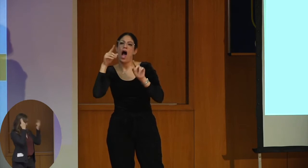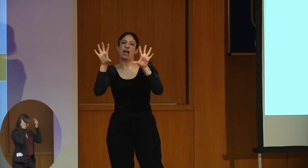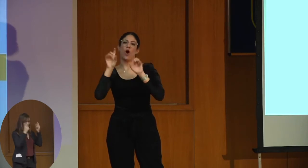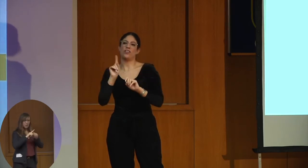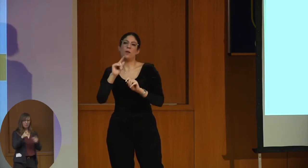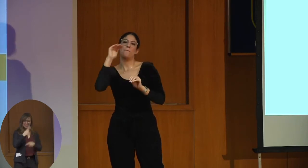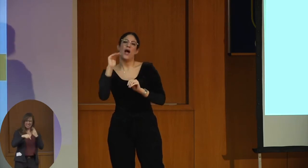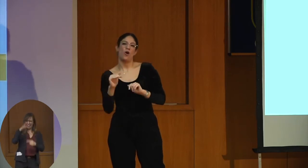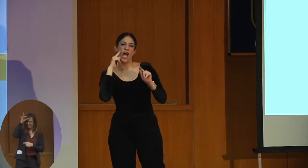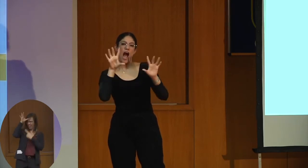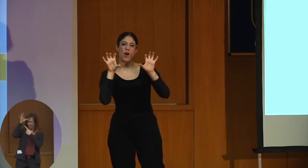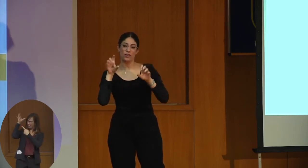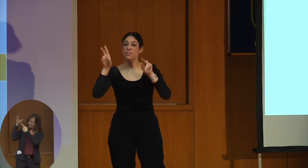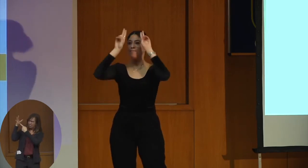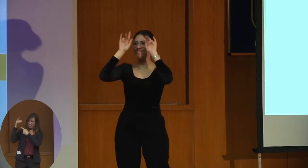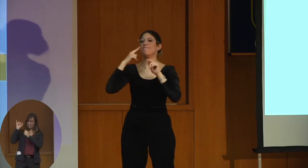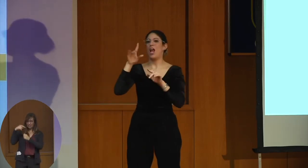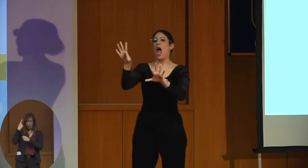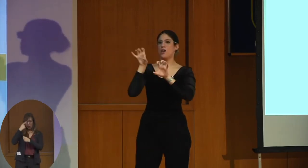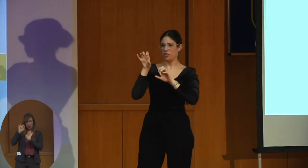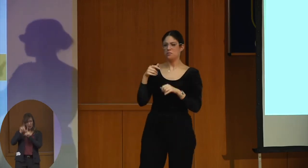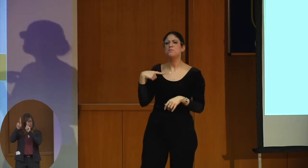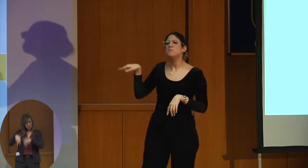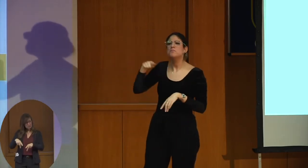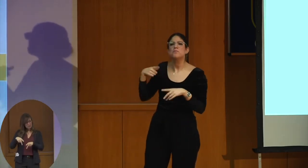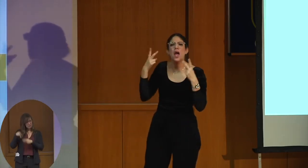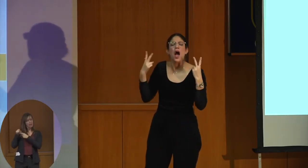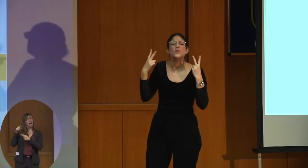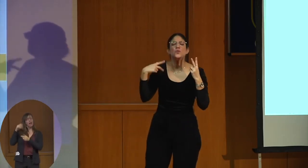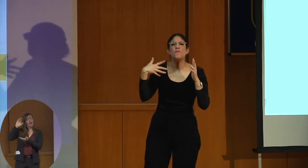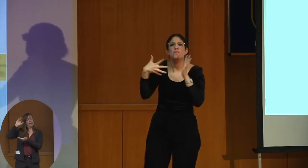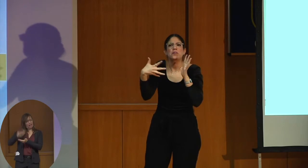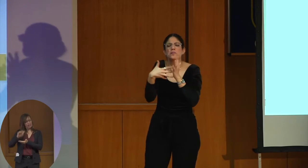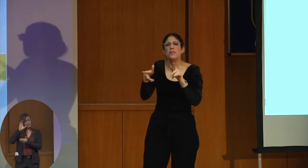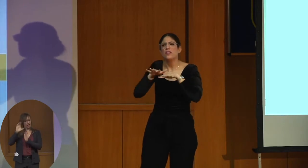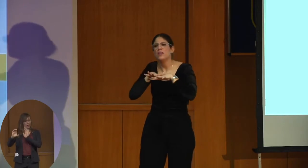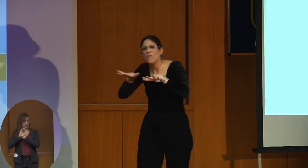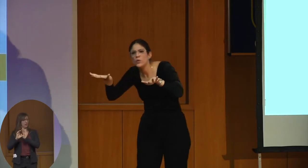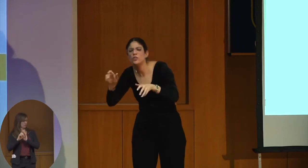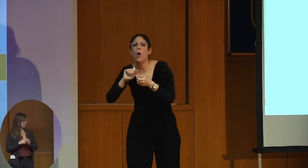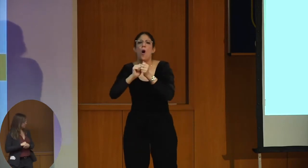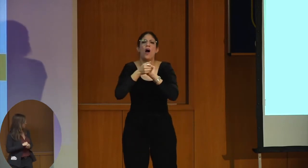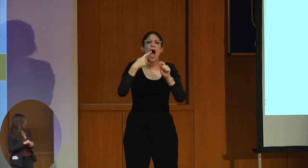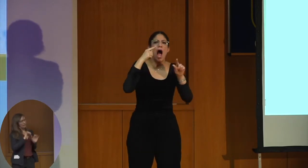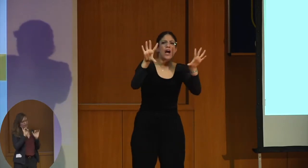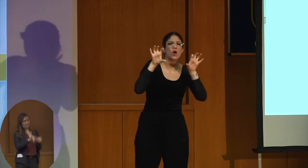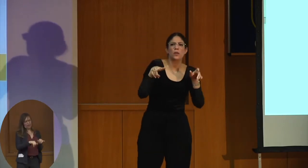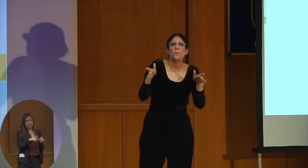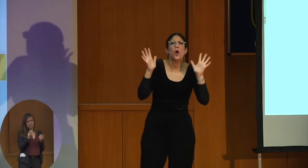like a person, like a father, less, right? So this is iconicity. So